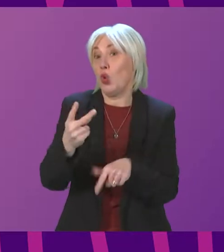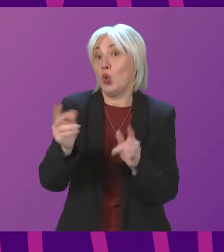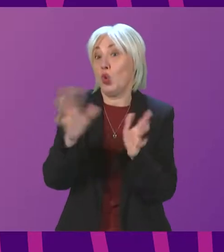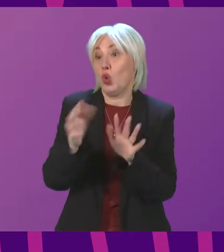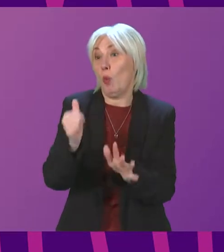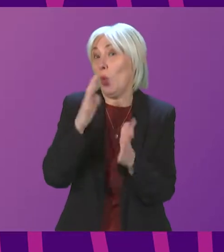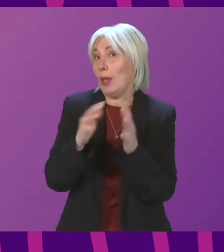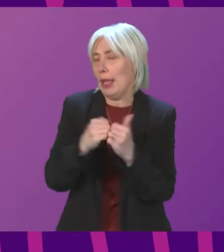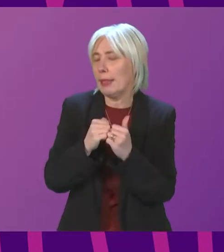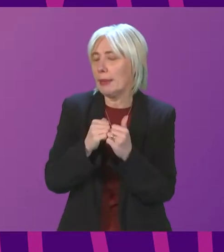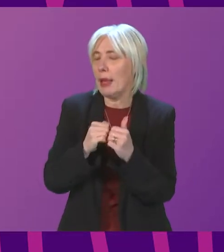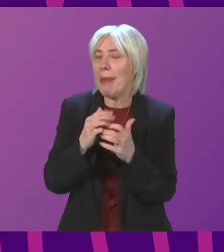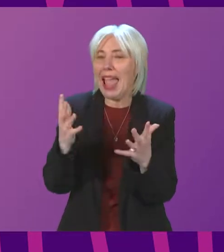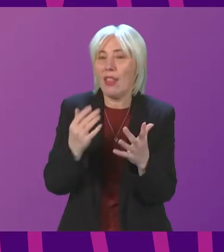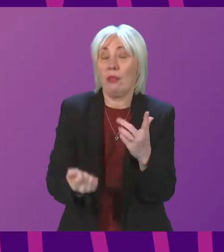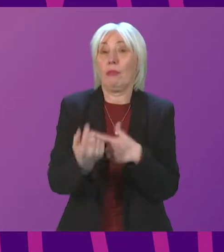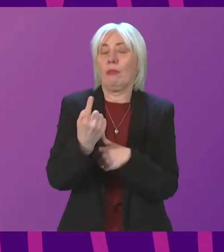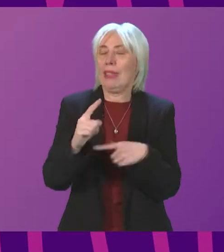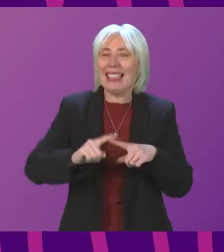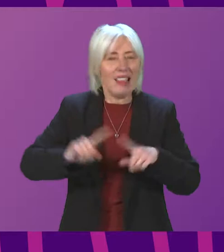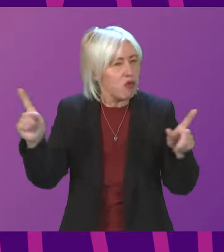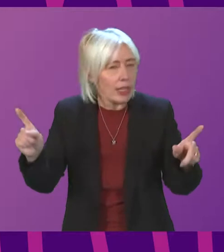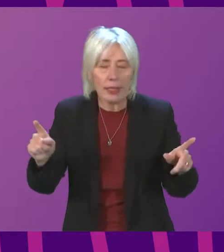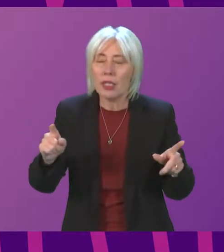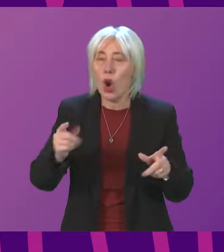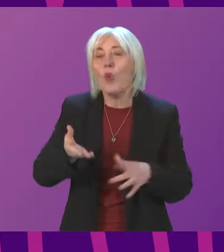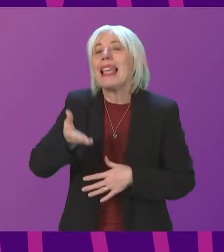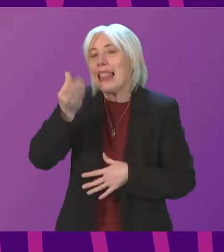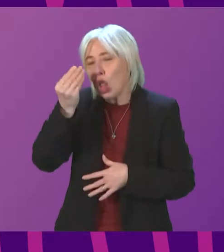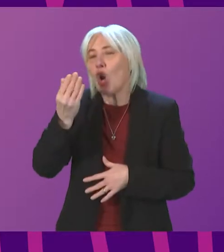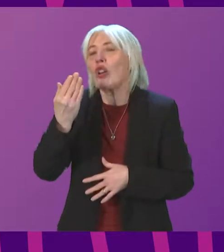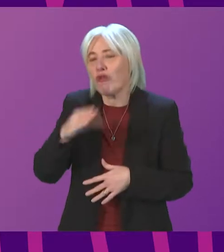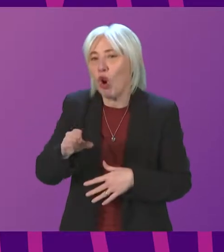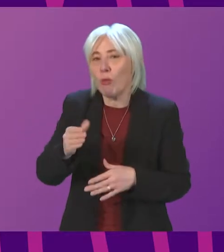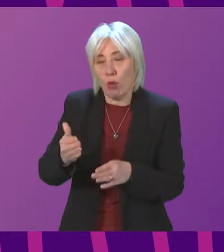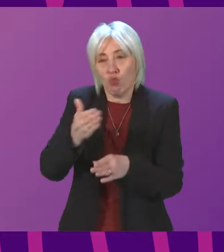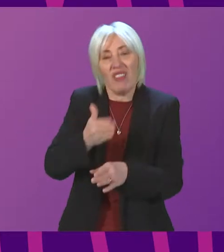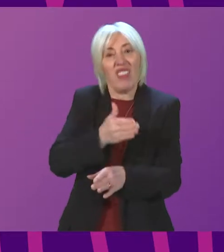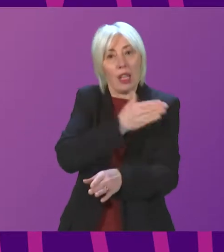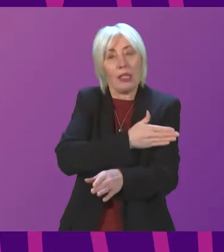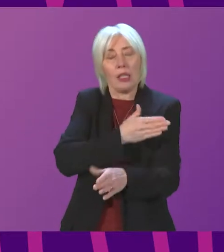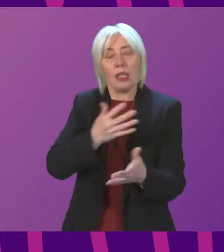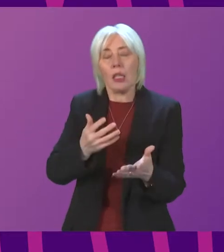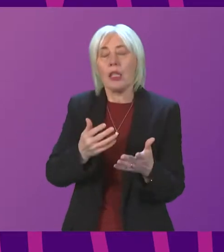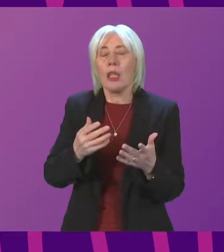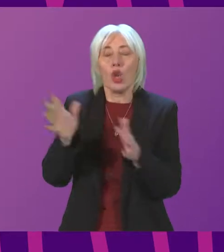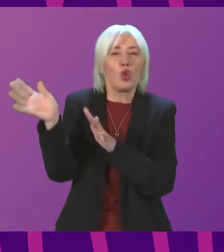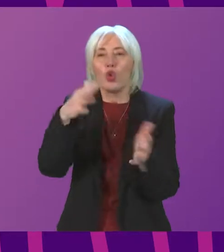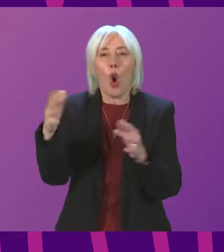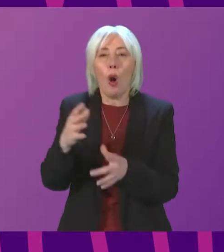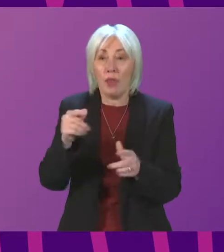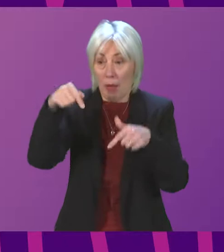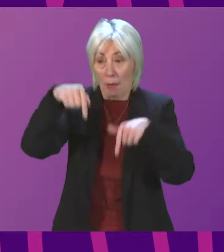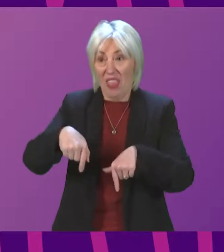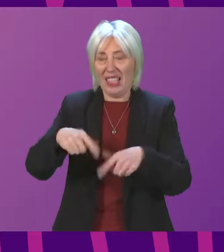that every event like this is different and whilst we can learn lessons from the Storm Arwen occasion, this event